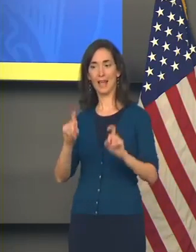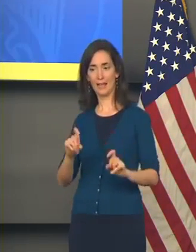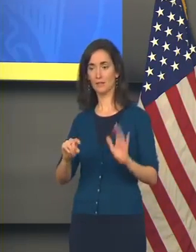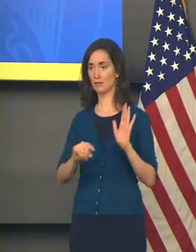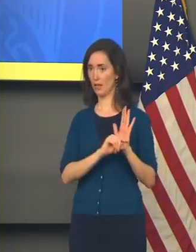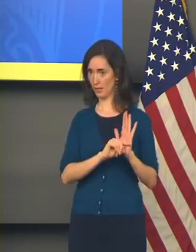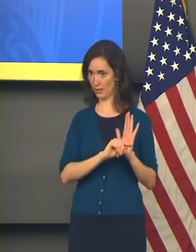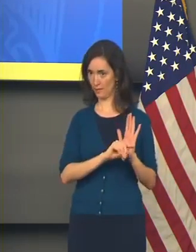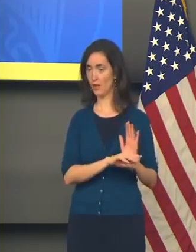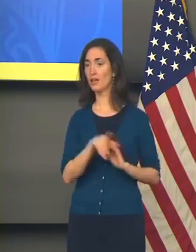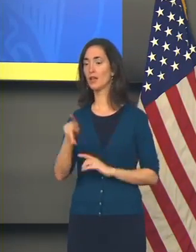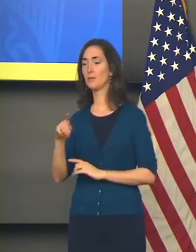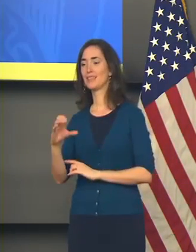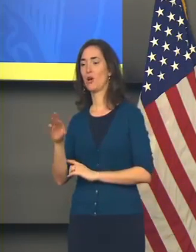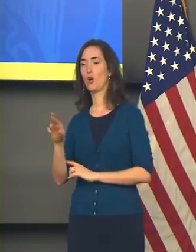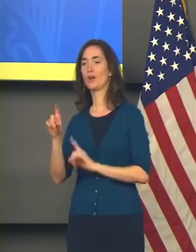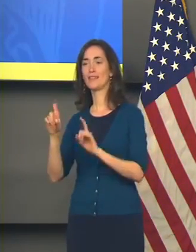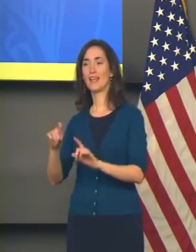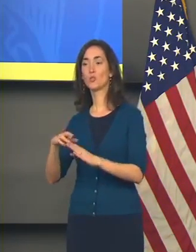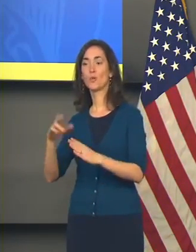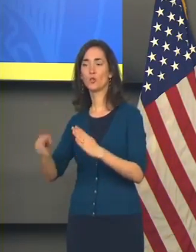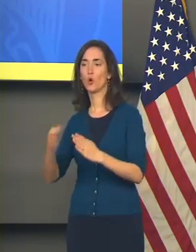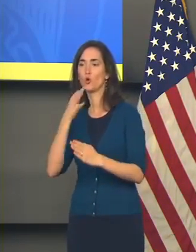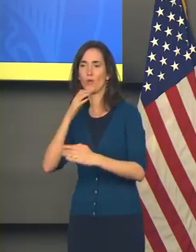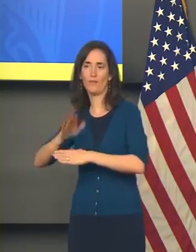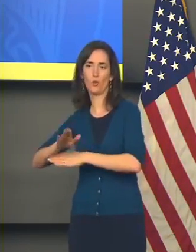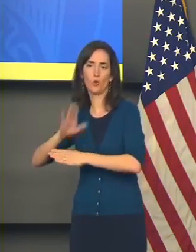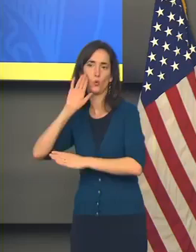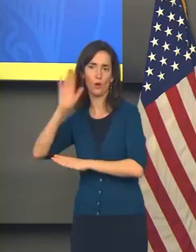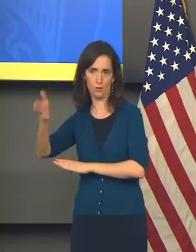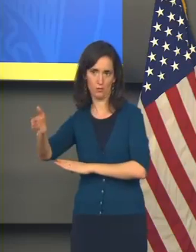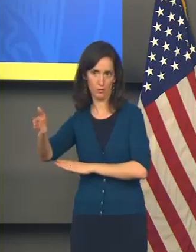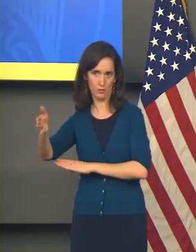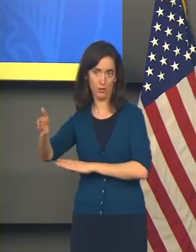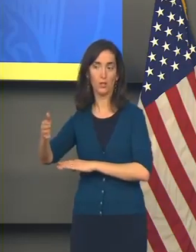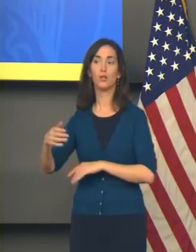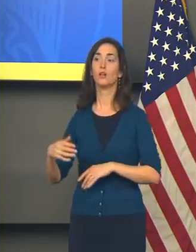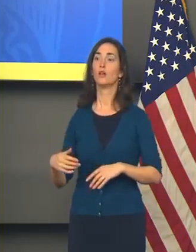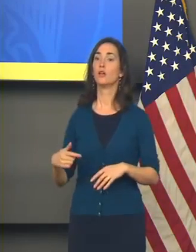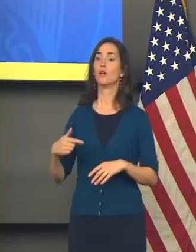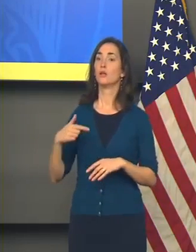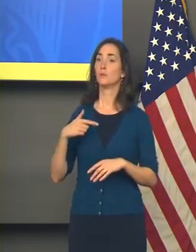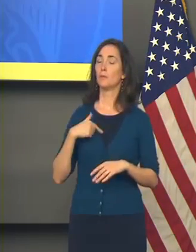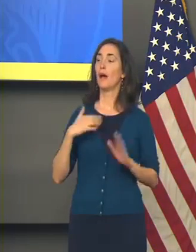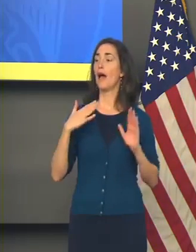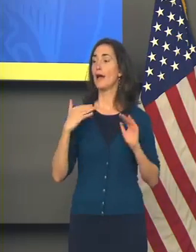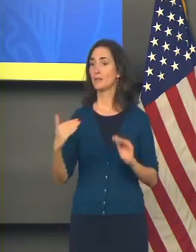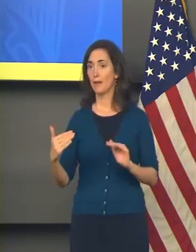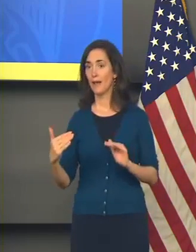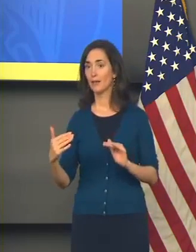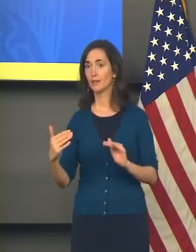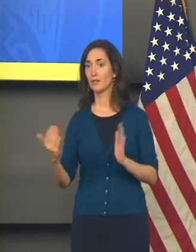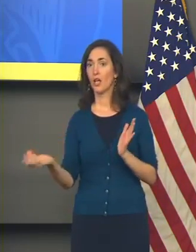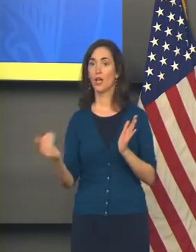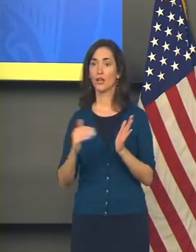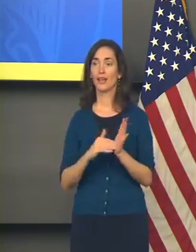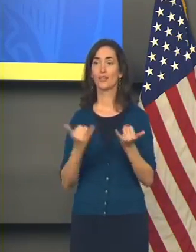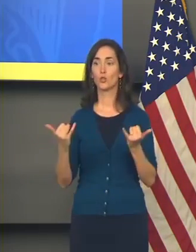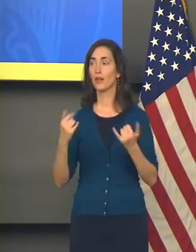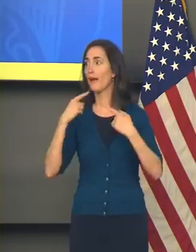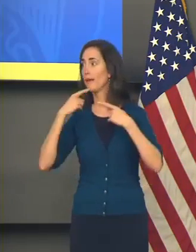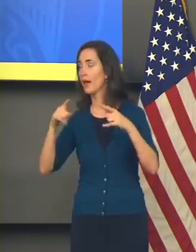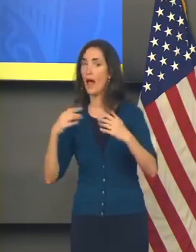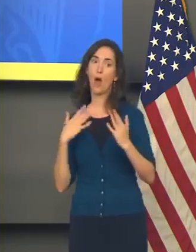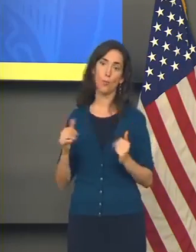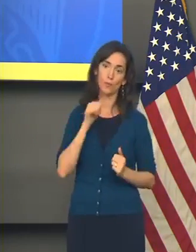negative, and the PCR test results will come back this afternoon. I do not anticipate another notice today, at least